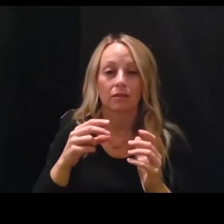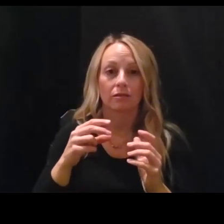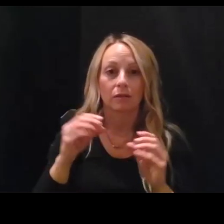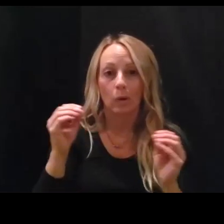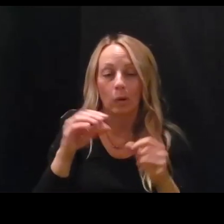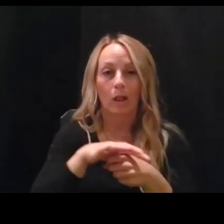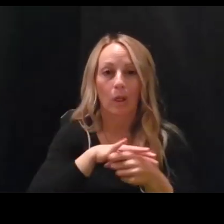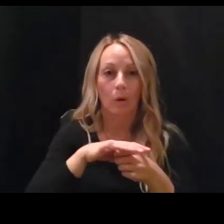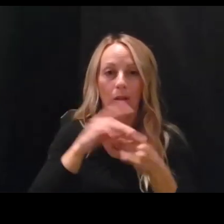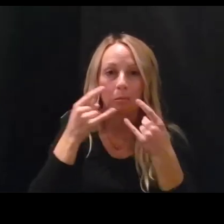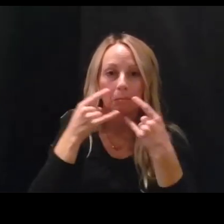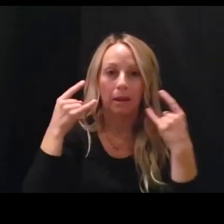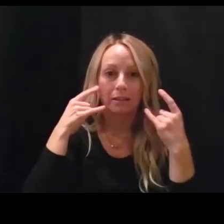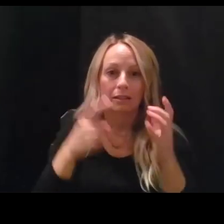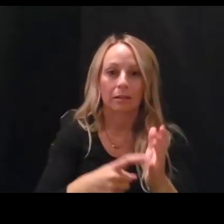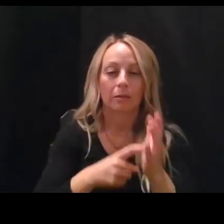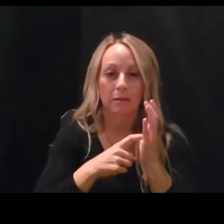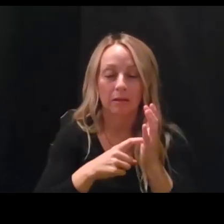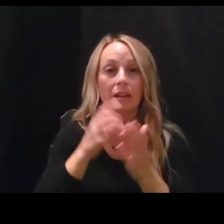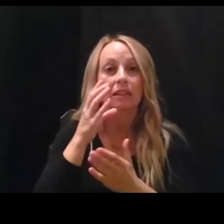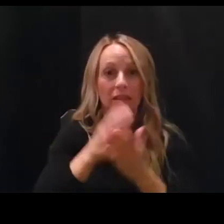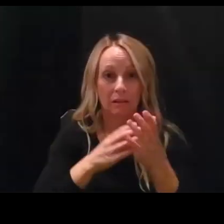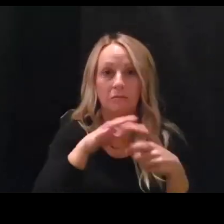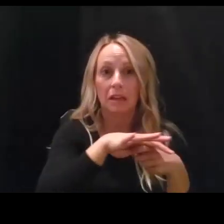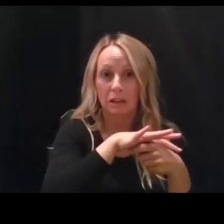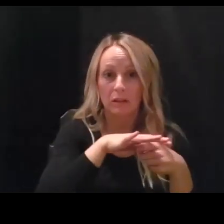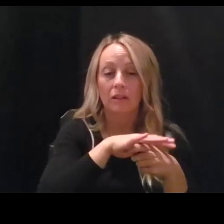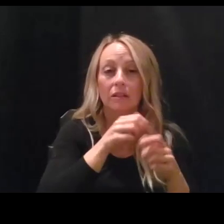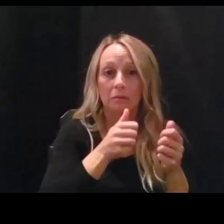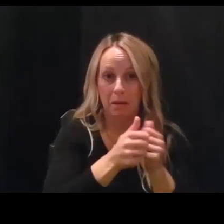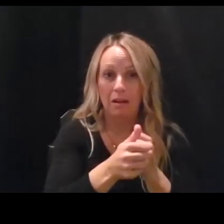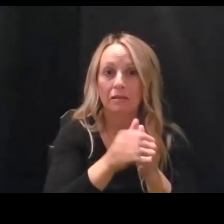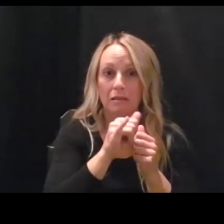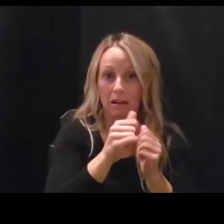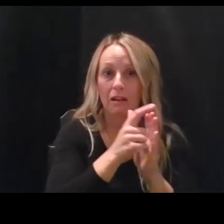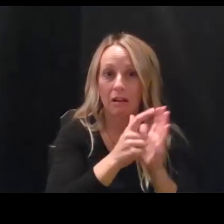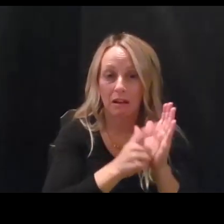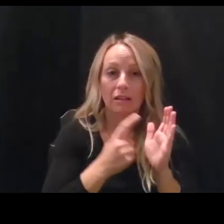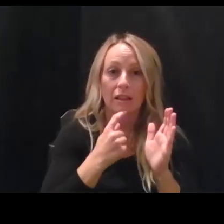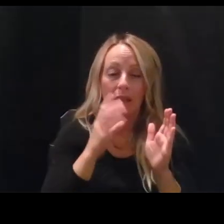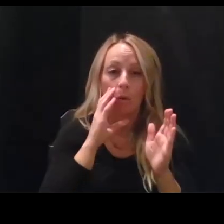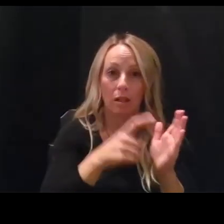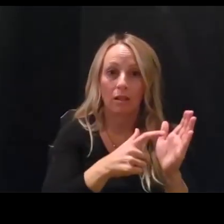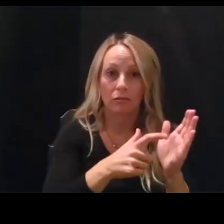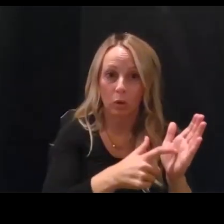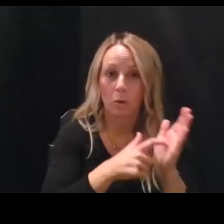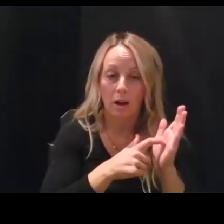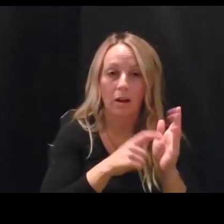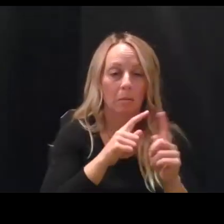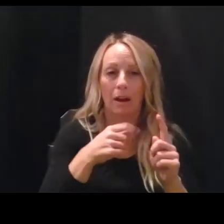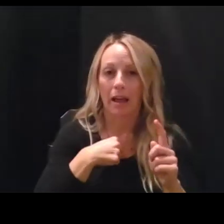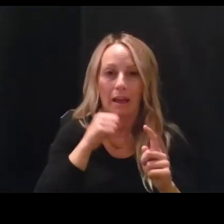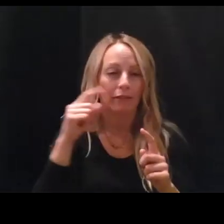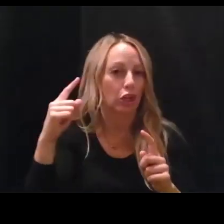jurisdictions have passed them and have said that they will enforce them. Um, but I haven't heard of any actual enforcement